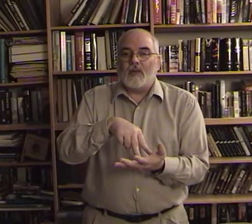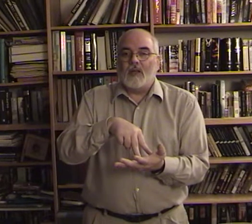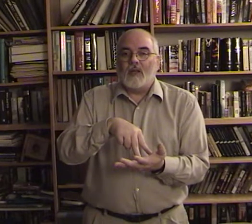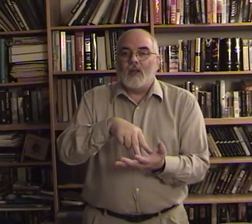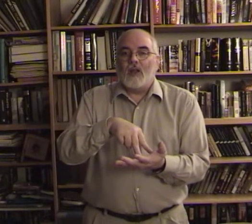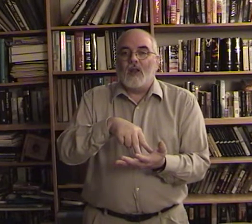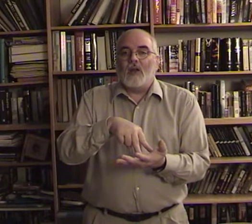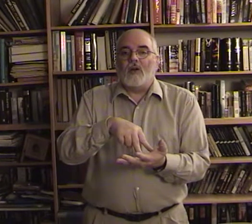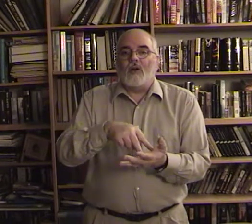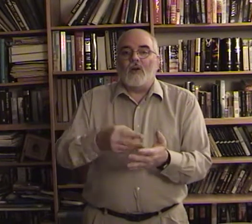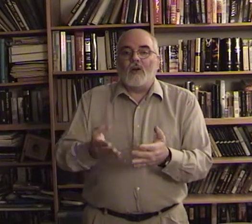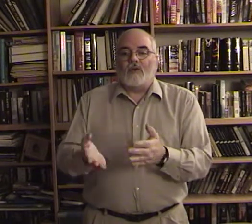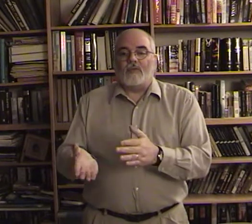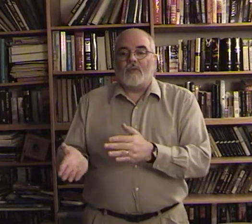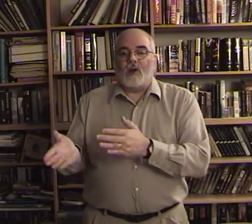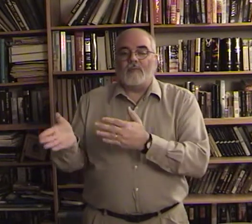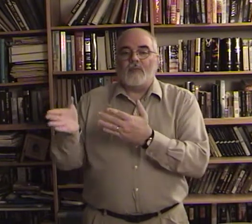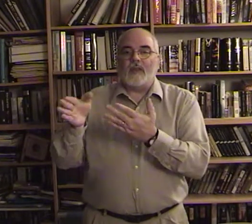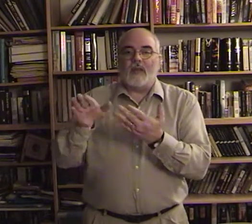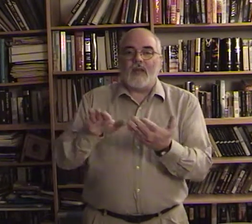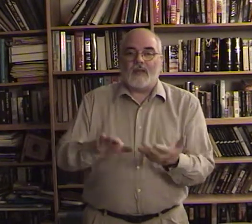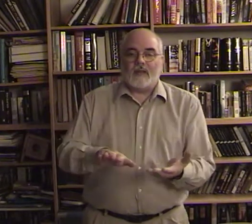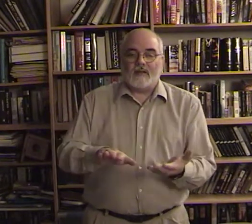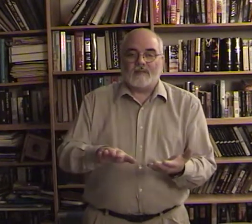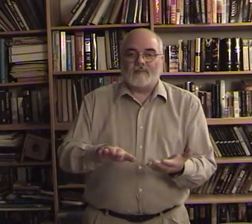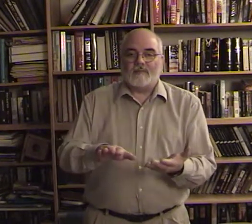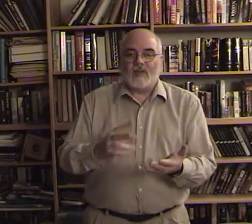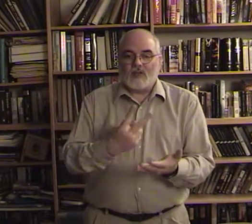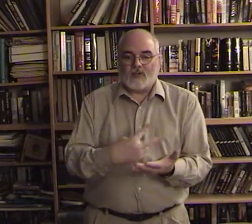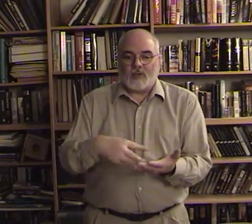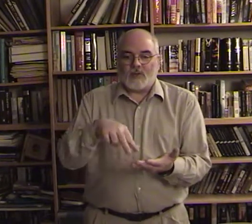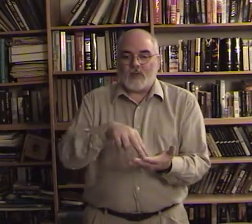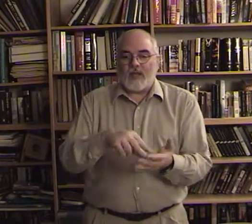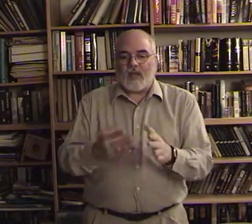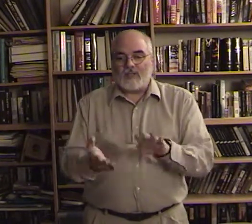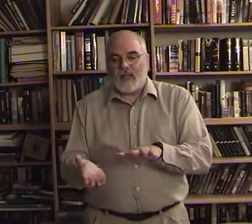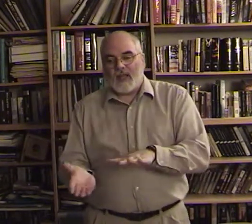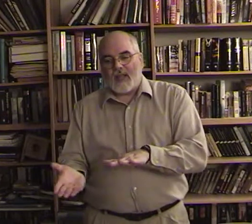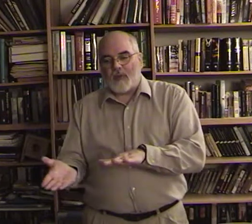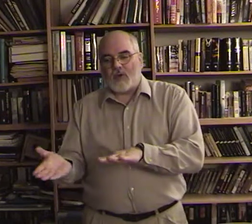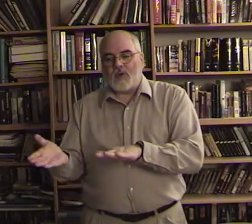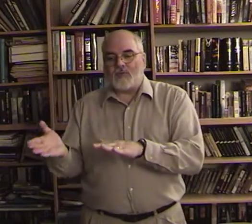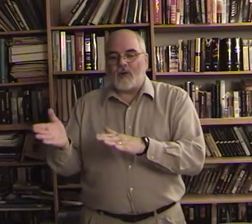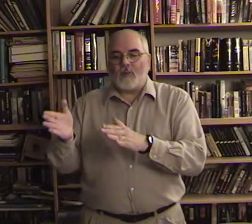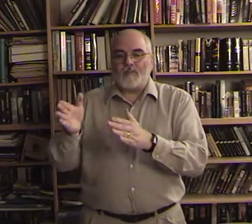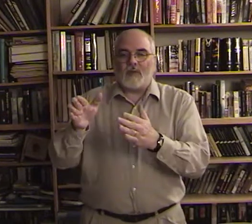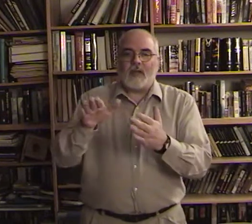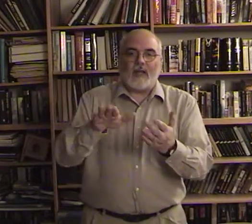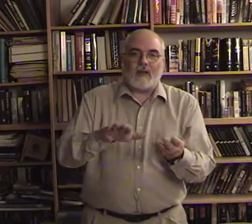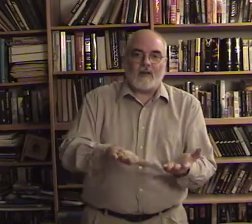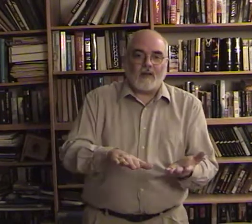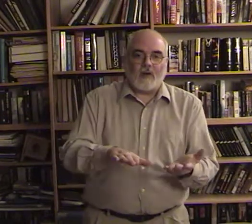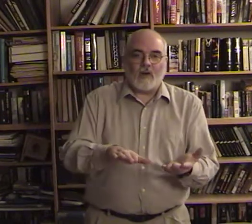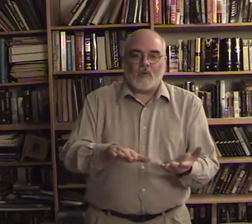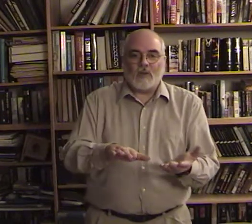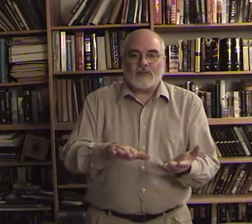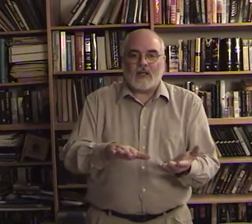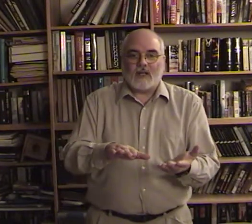from the dead so he's raised we're gonna do from the dead all in one sign